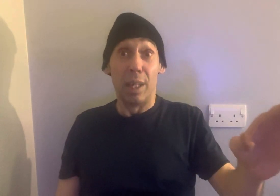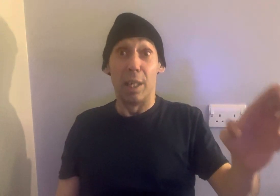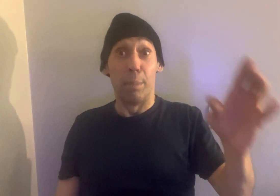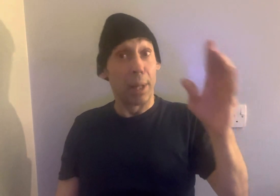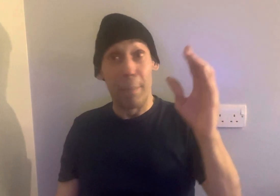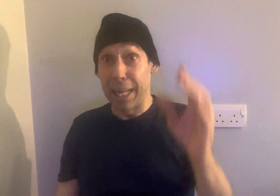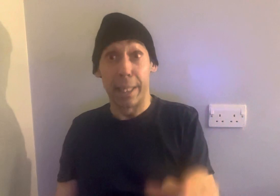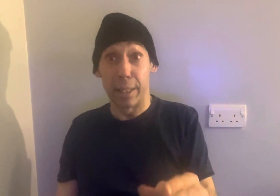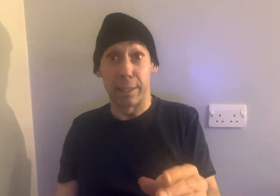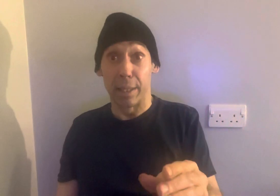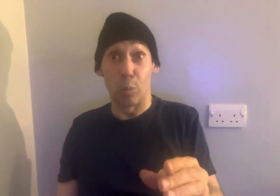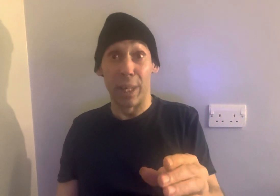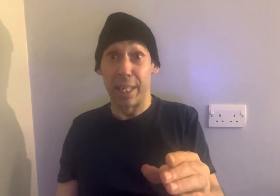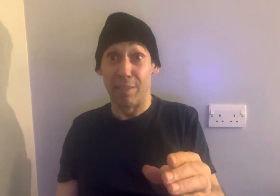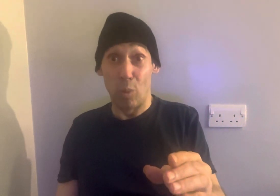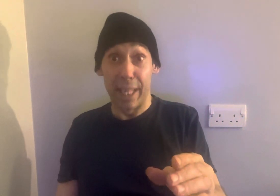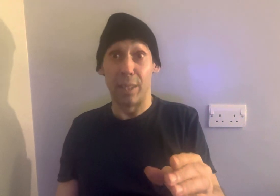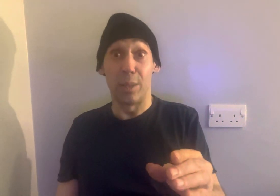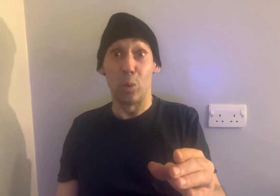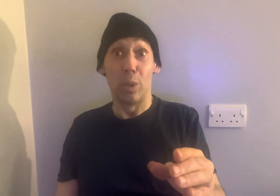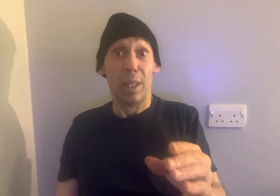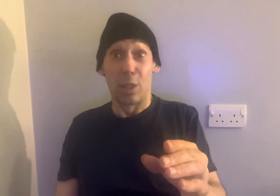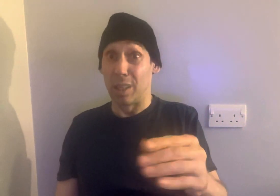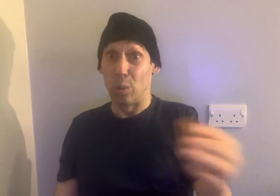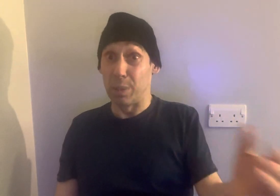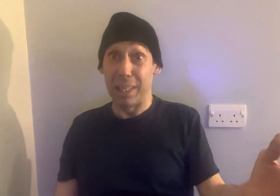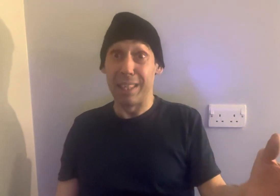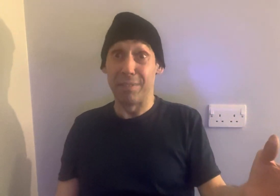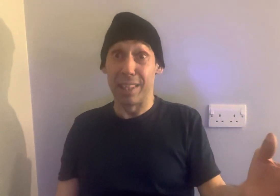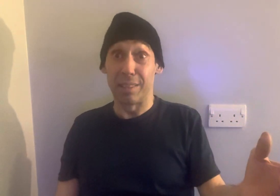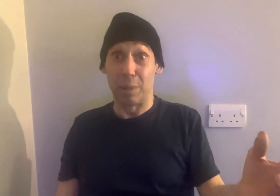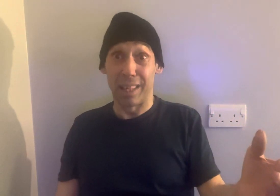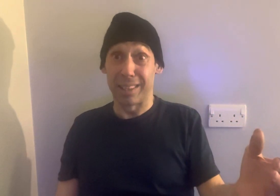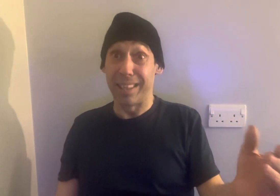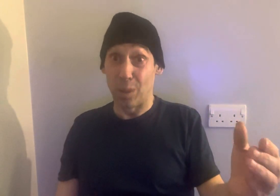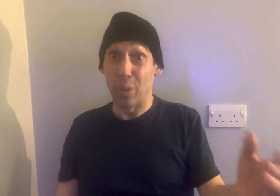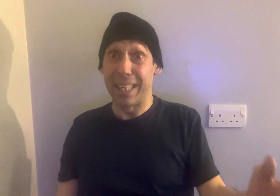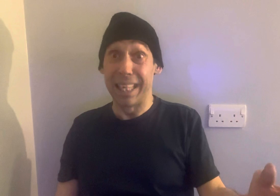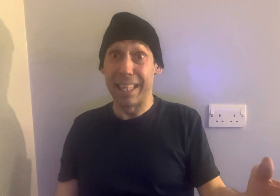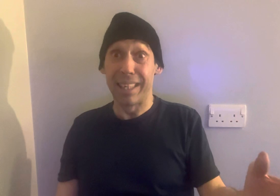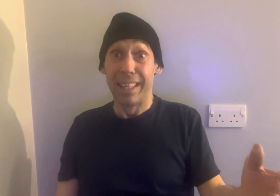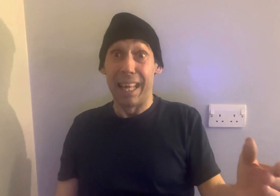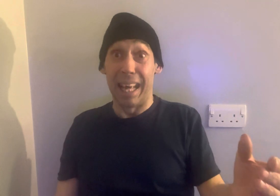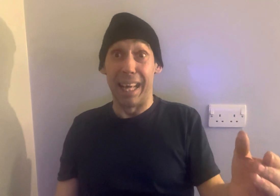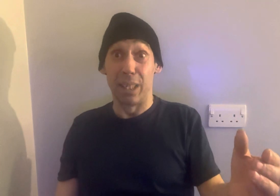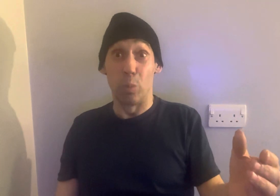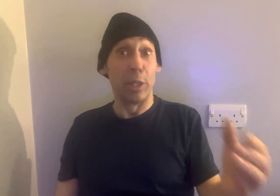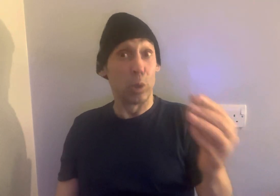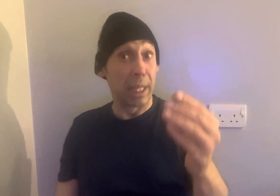But the man that went the other way. Because I always believe there's, like I said, there's a weak link. And when you're dealing